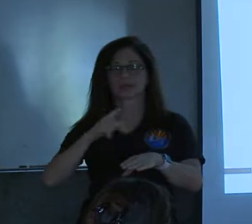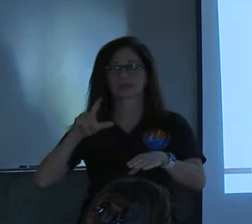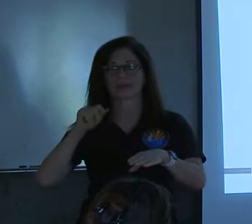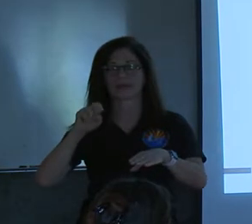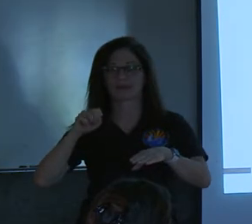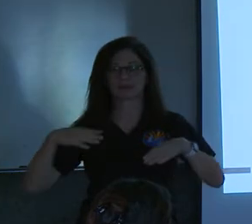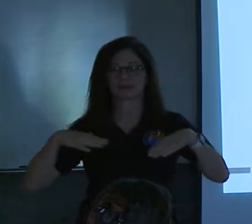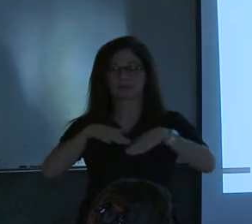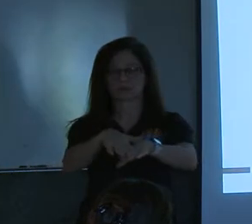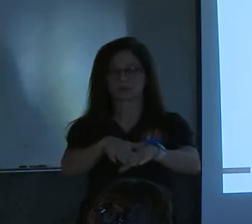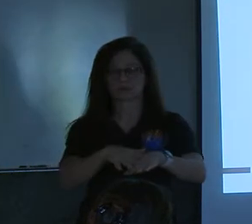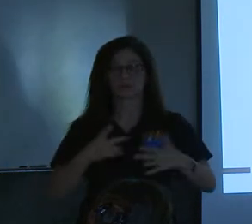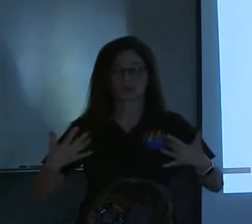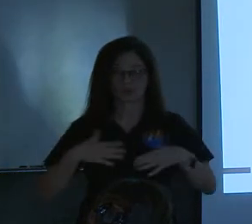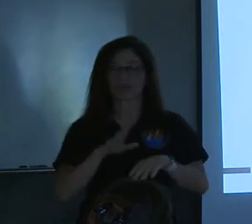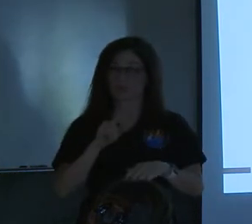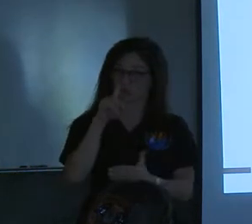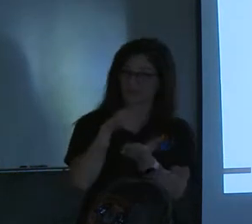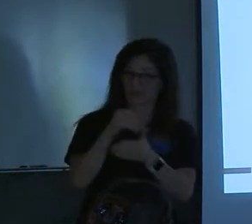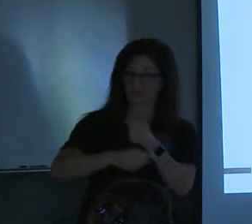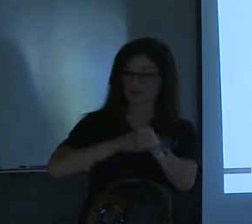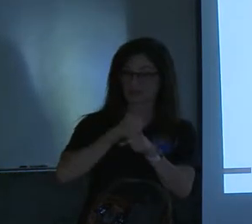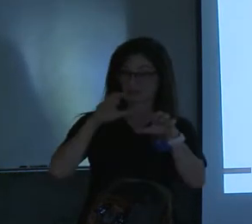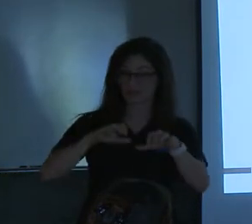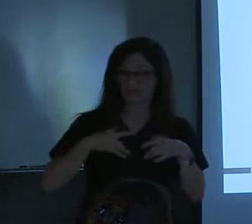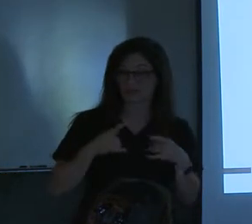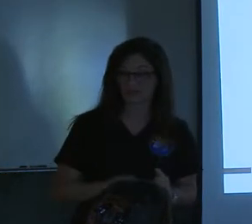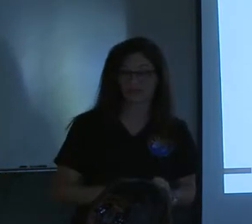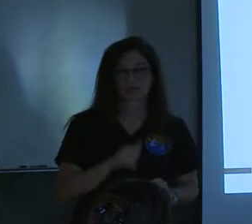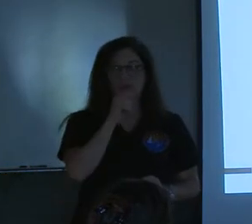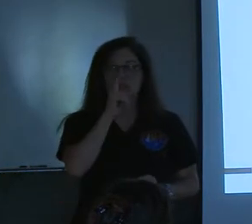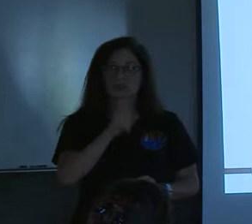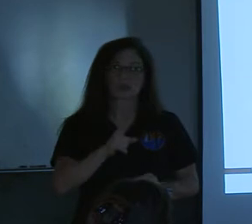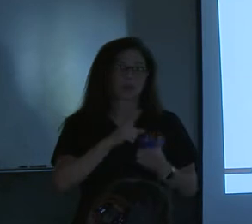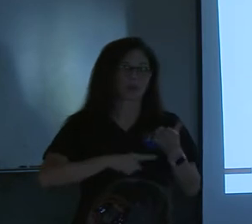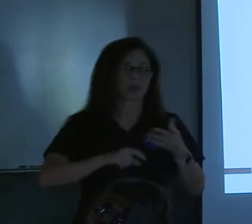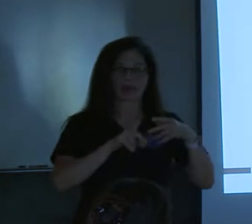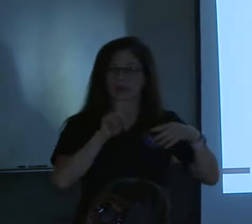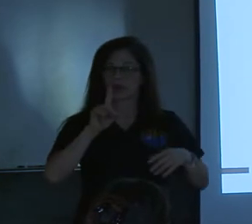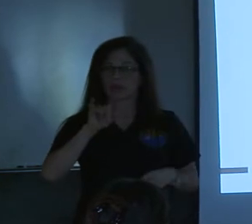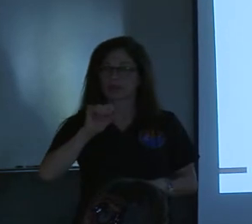that structure in turns. This was a thousand year rainfall event. I'm not sure what the discharge event was. They're, they're kind of two different things.